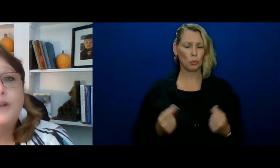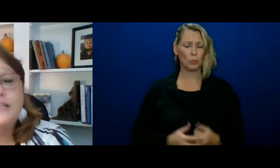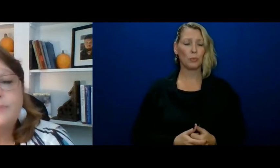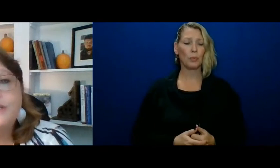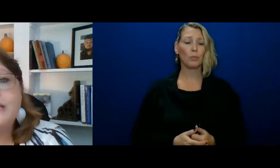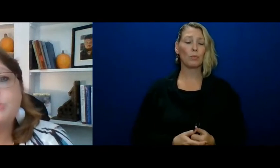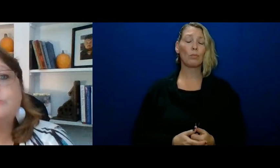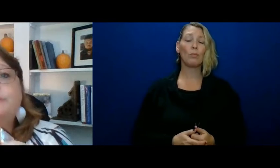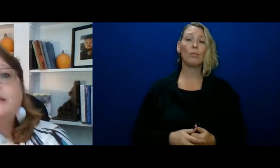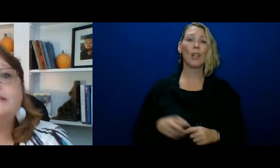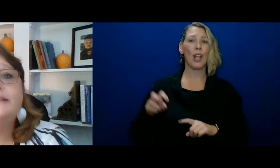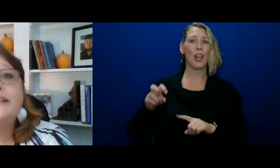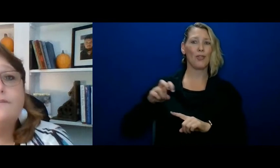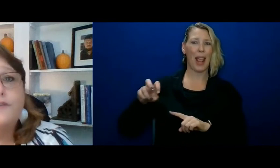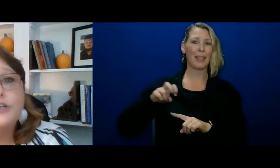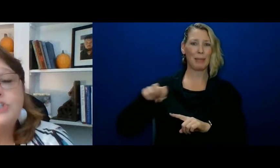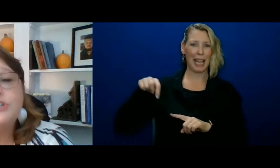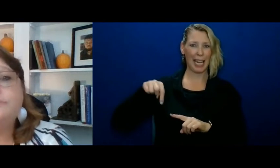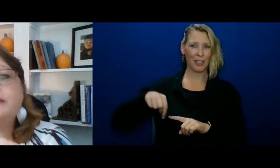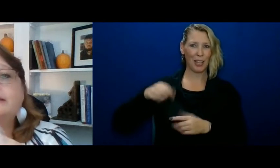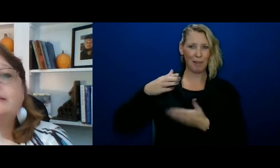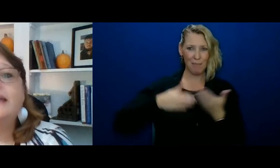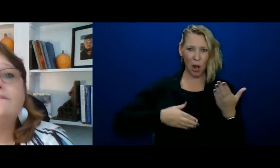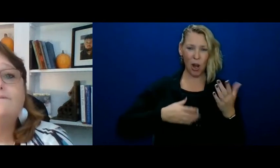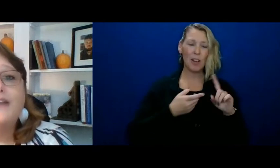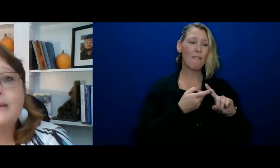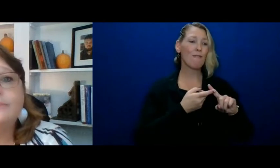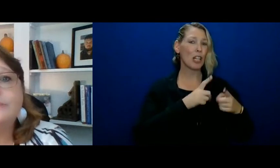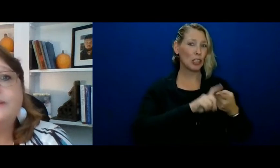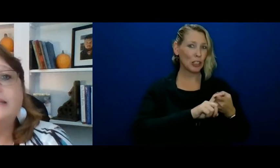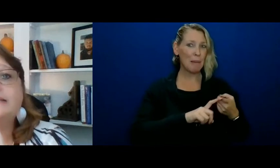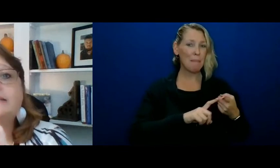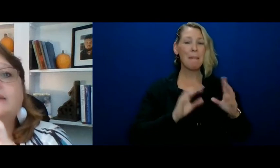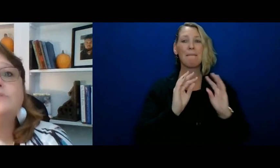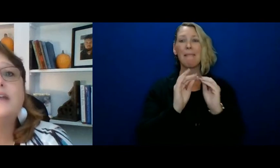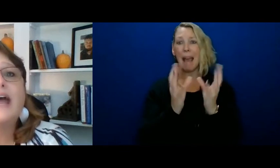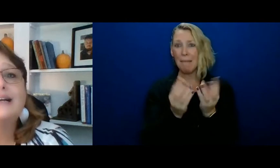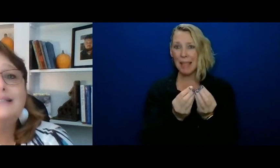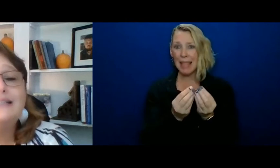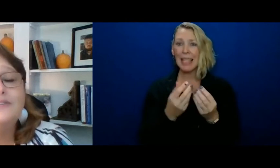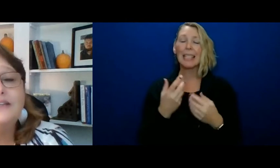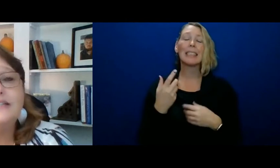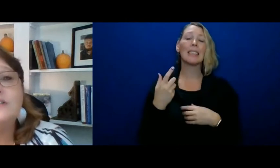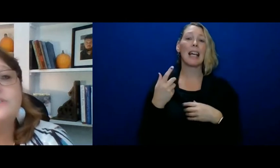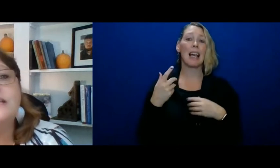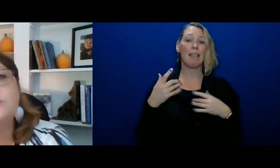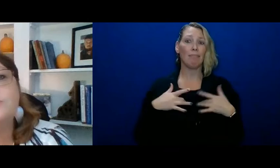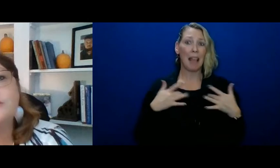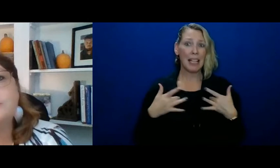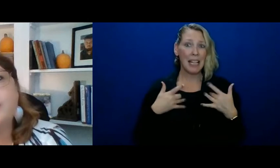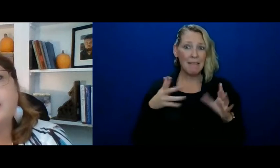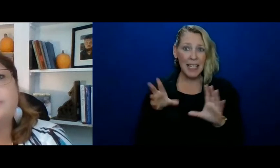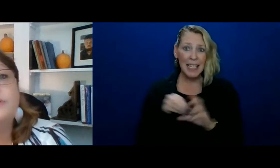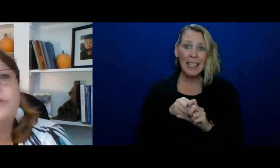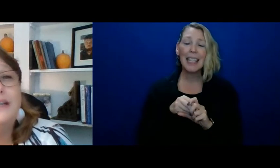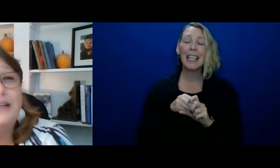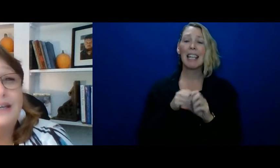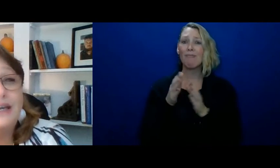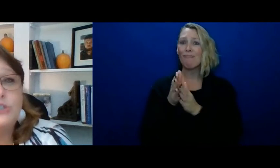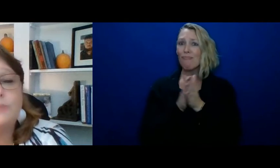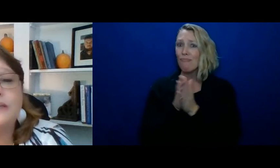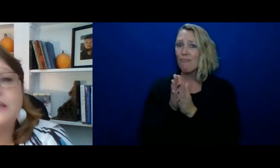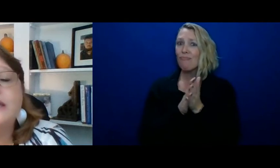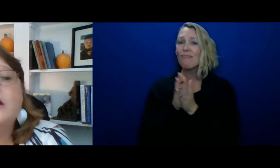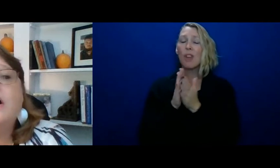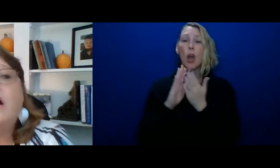That transportation piece, that friendship piece, that family piece, those activities, those interests, right? Community